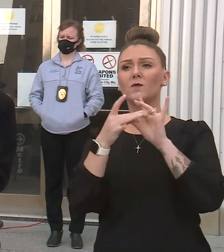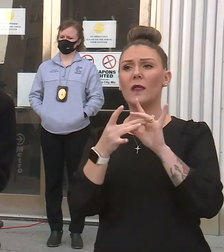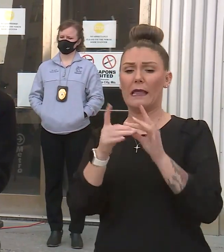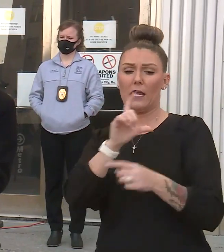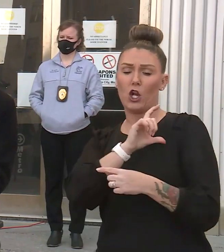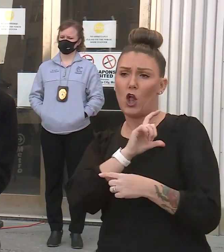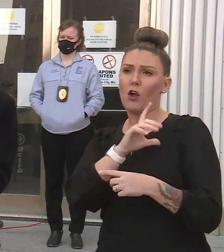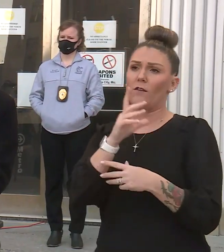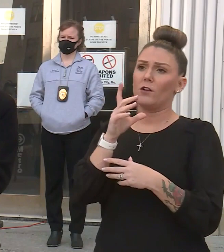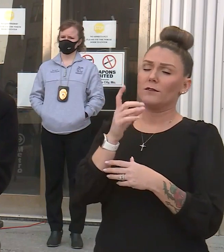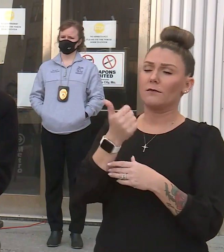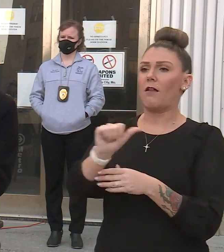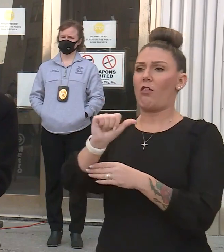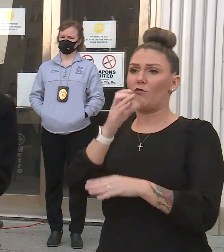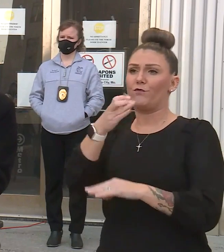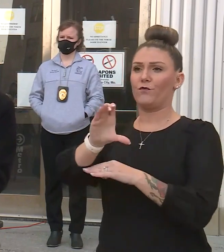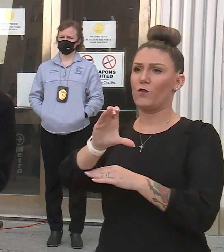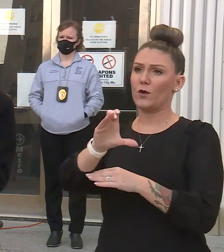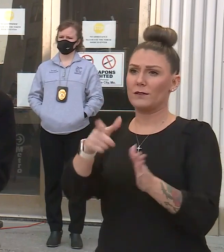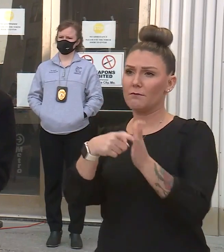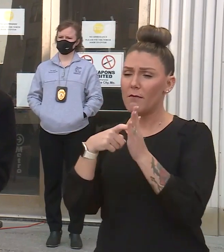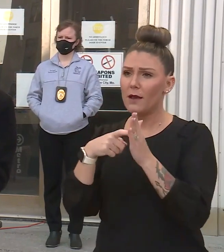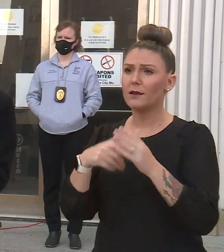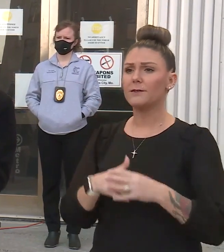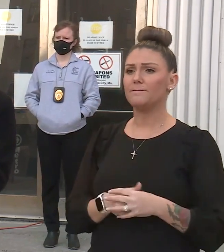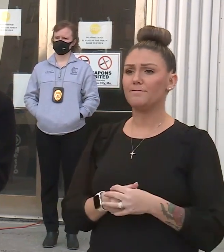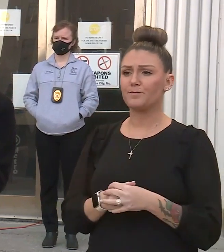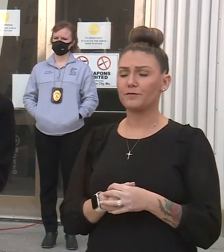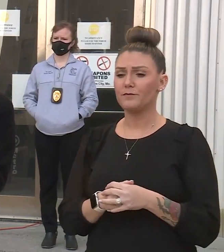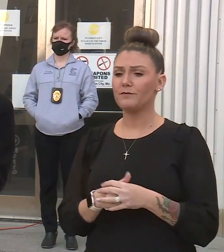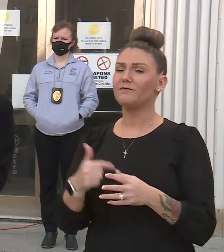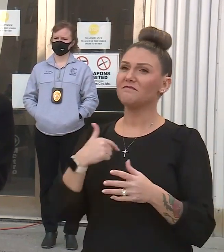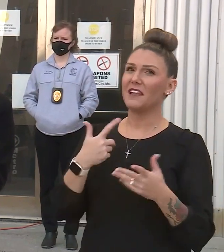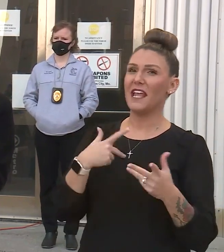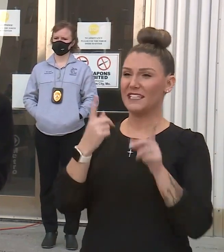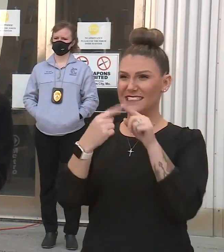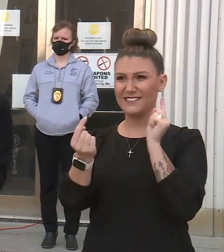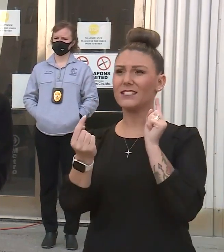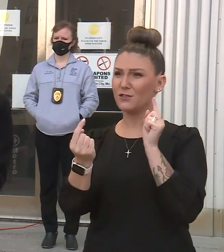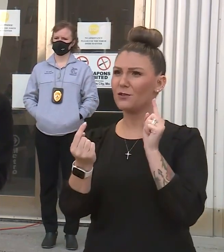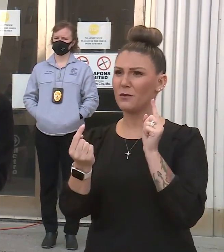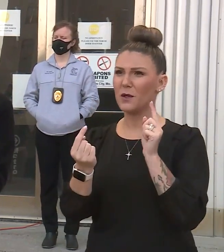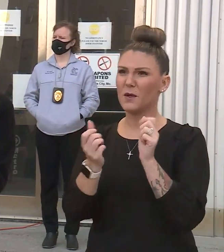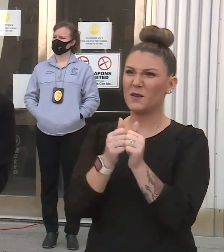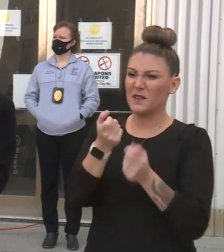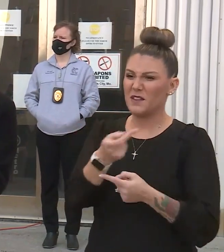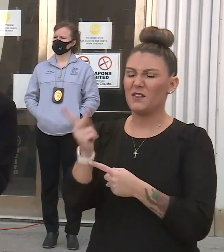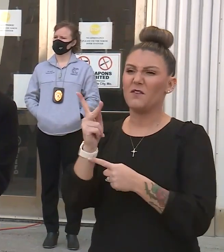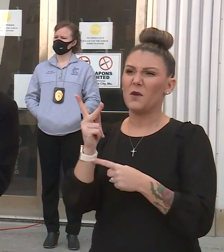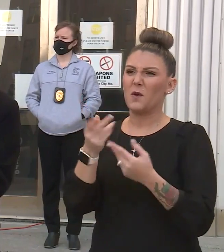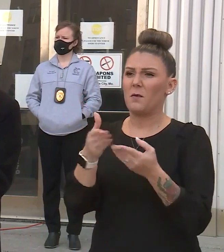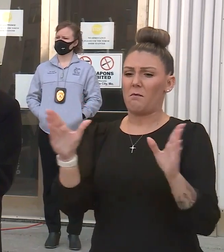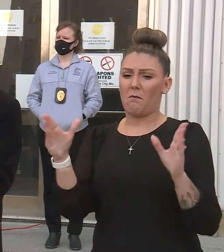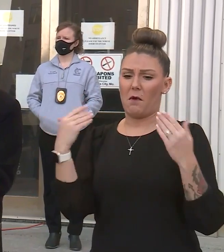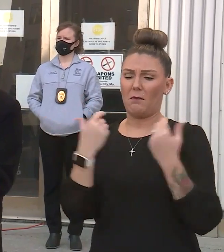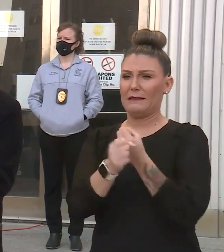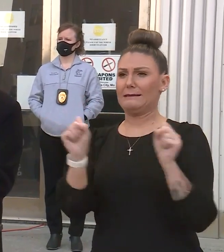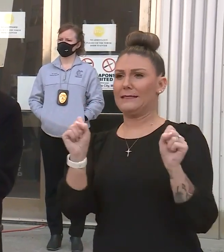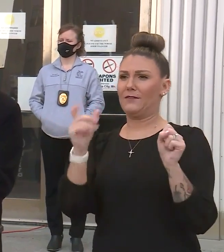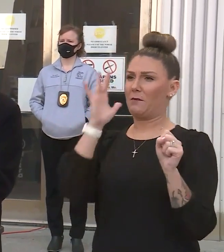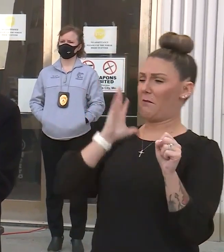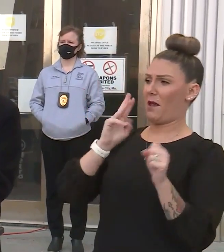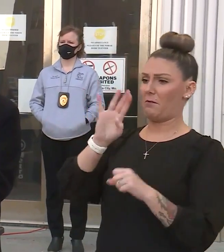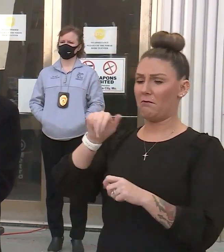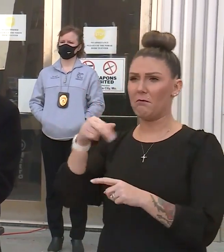enforcement and others enforcing mandates, I had a bit of a disagreement with some of our public safety leadership back in March or